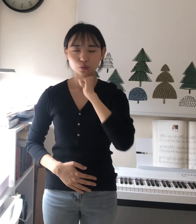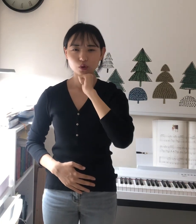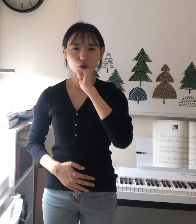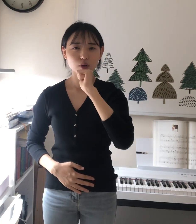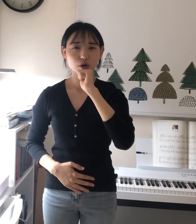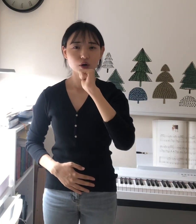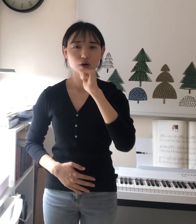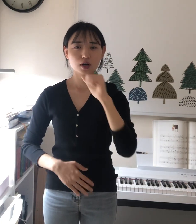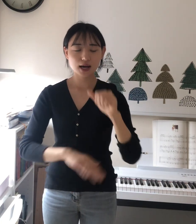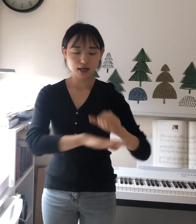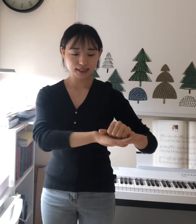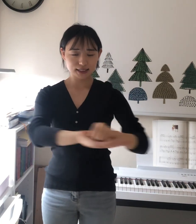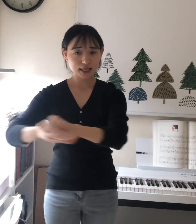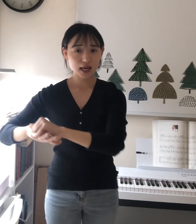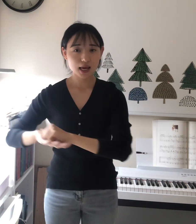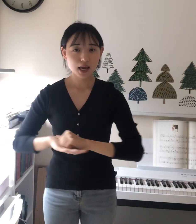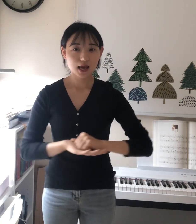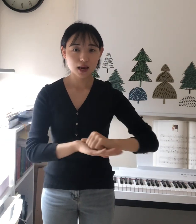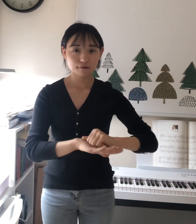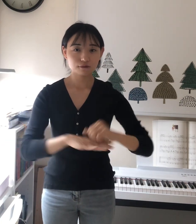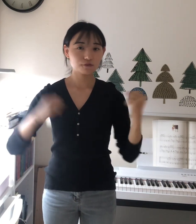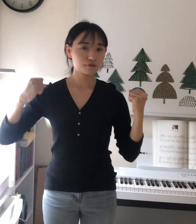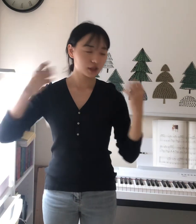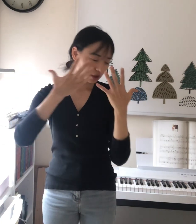longer a slave to me